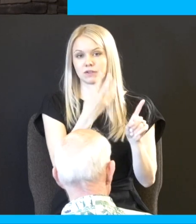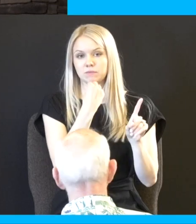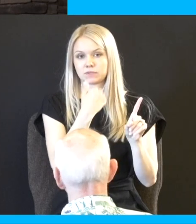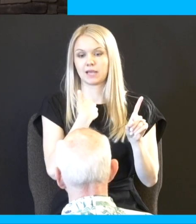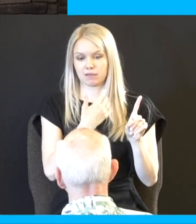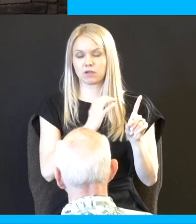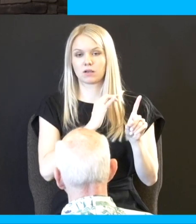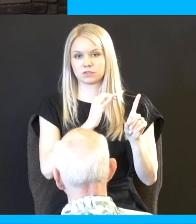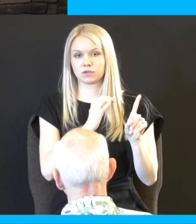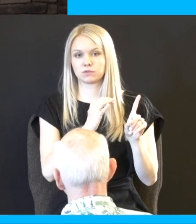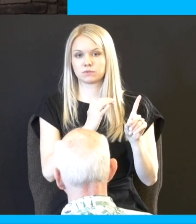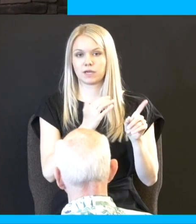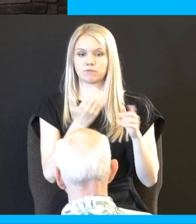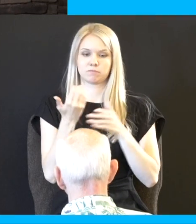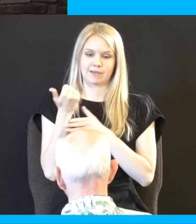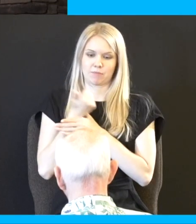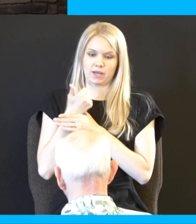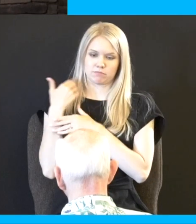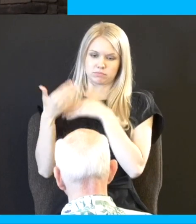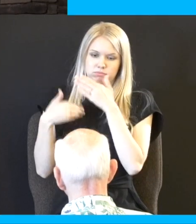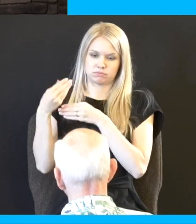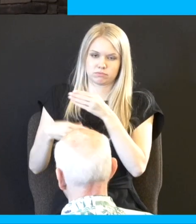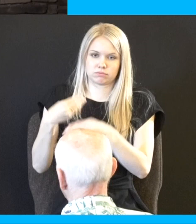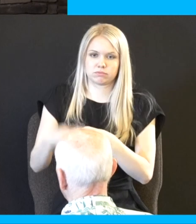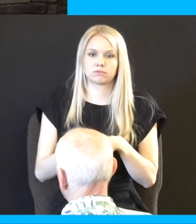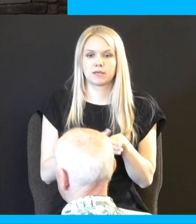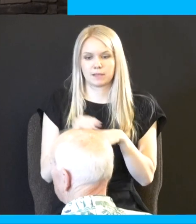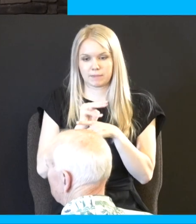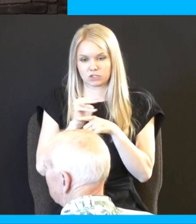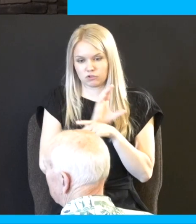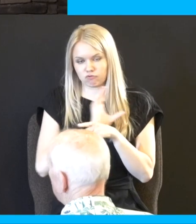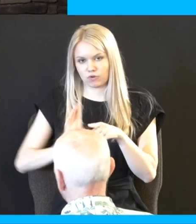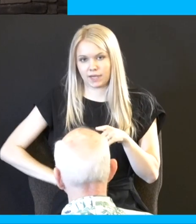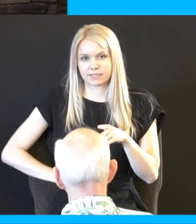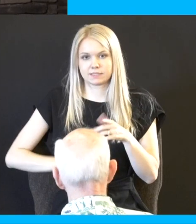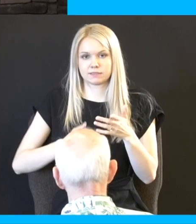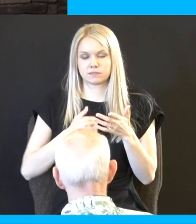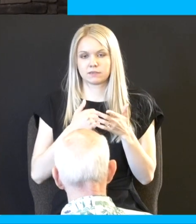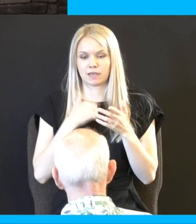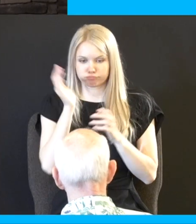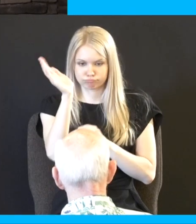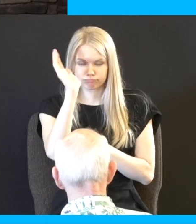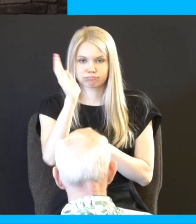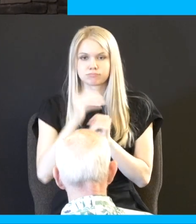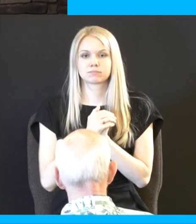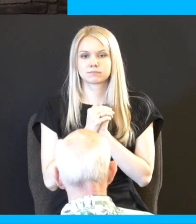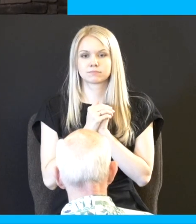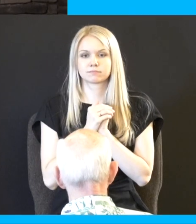Abraham so am I are they ministers of Christ verse 23 I speak as a fool I'm more labors more abundant stripes above measure